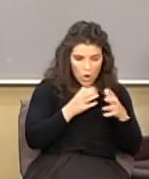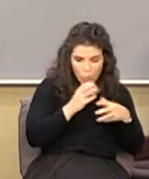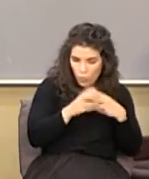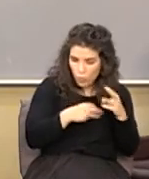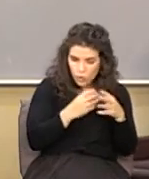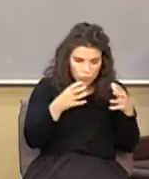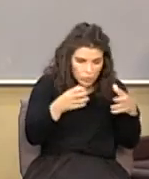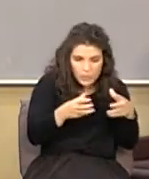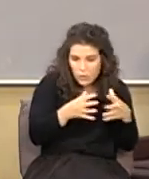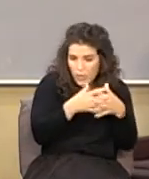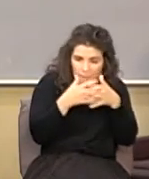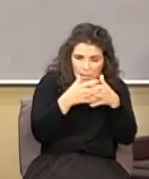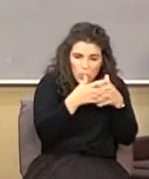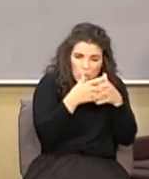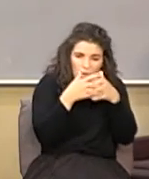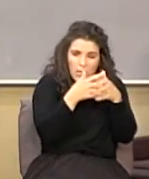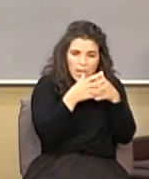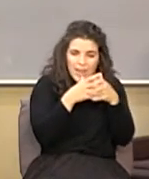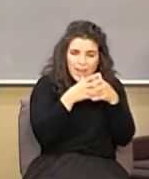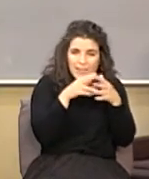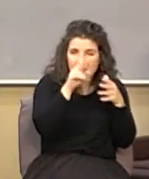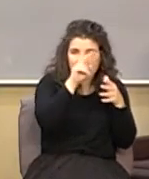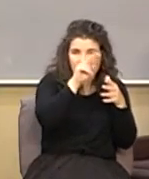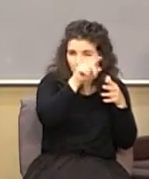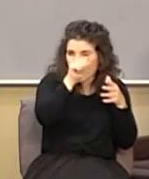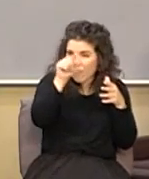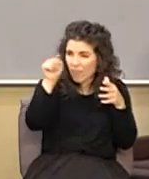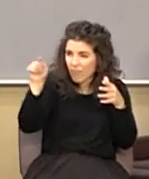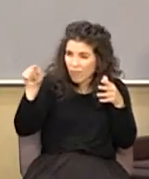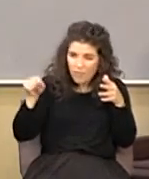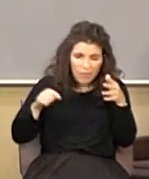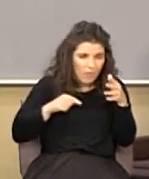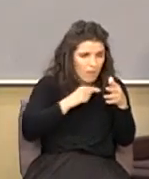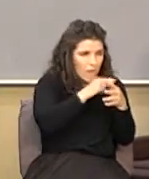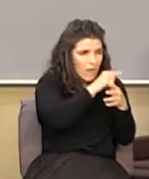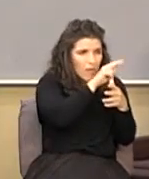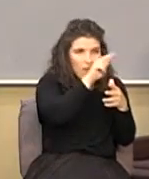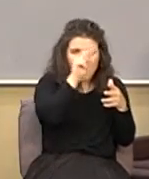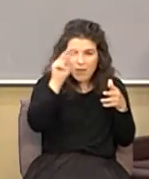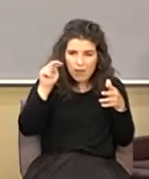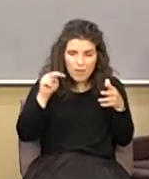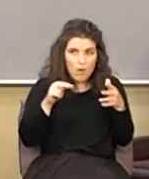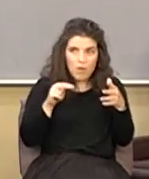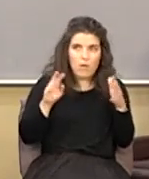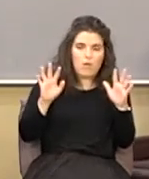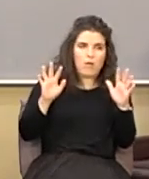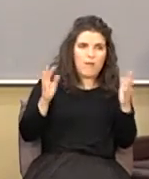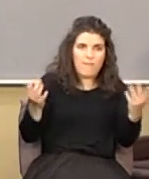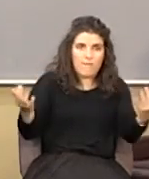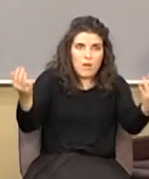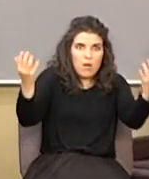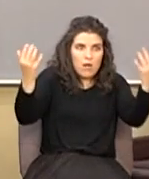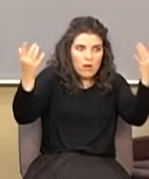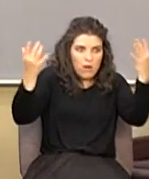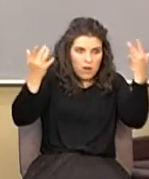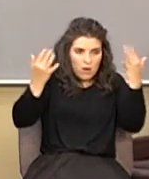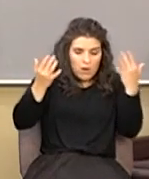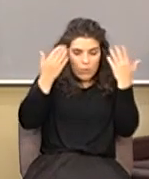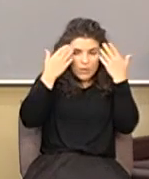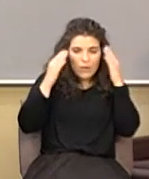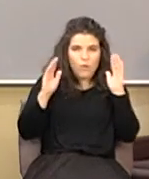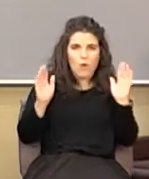tree, and we haven't watched what's going on out there. And you lift up your eyes and say, Whoa, there's a fire coming! And we didn't know it.